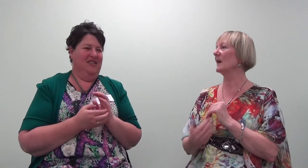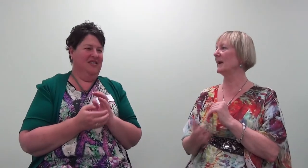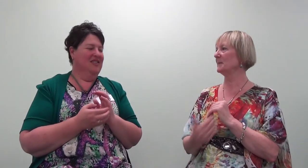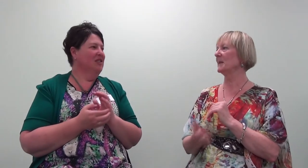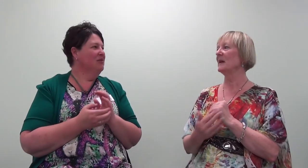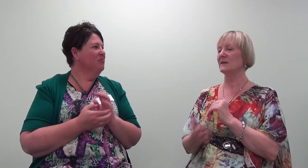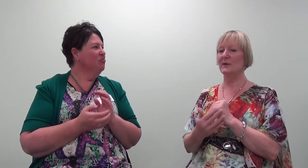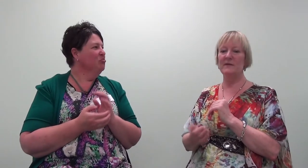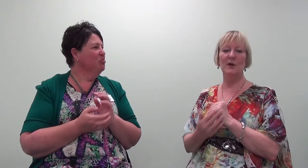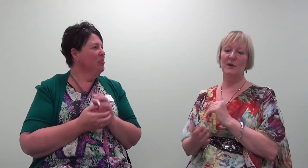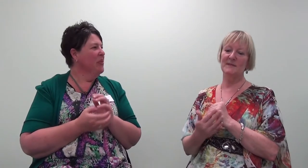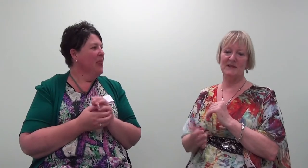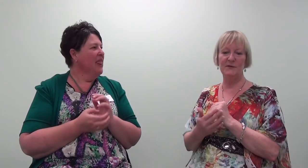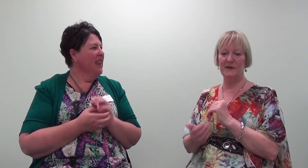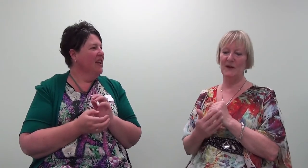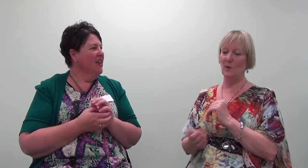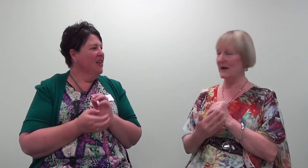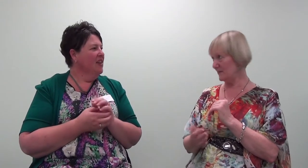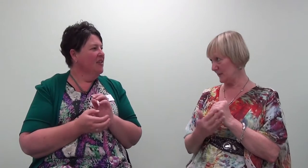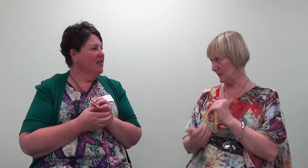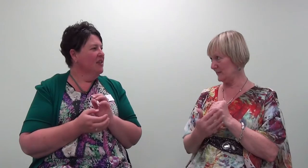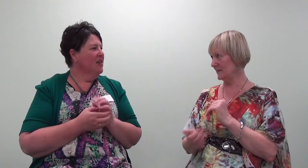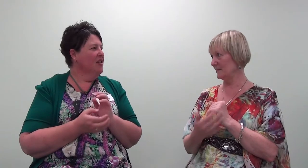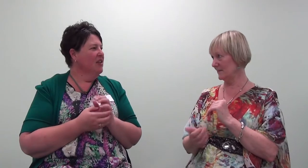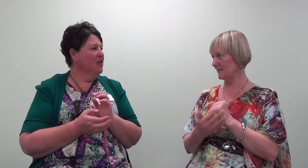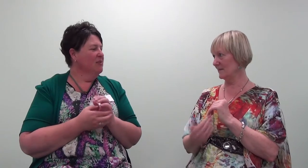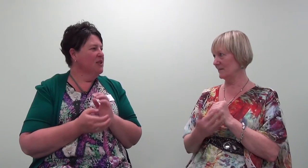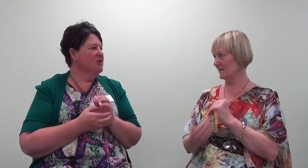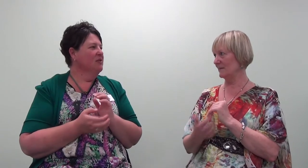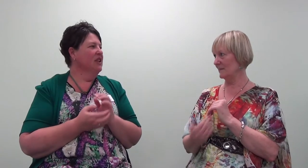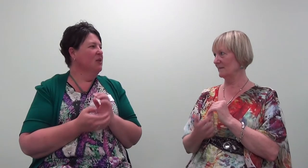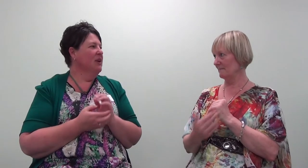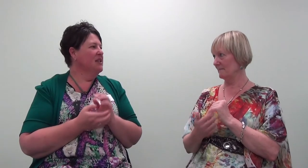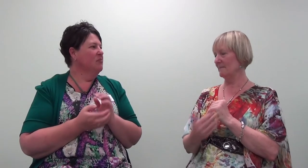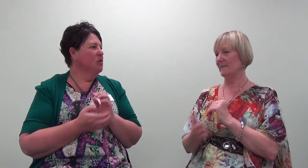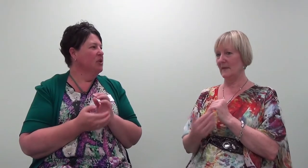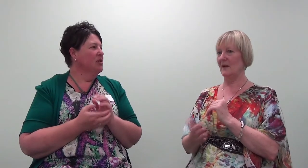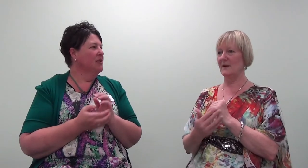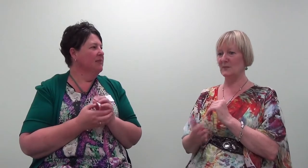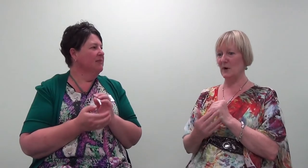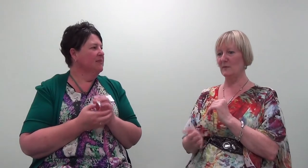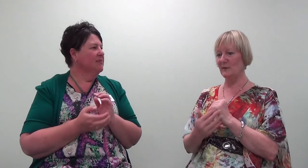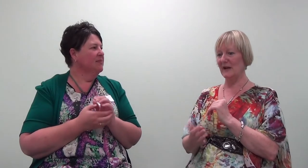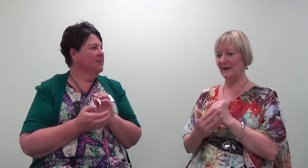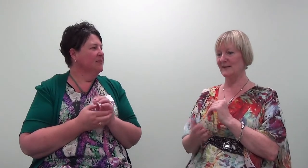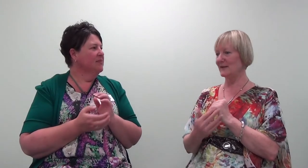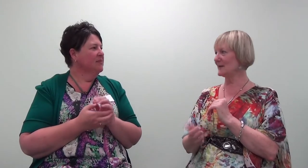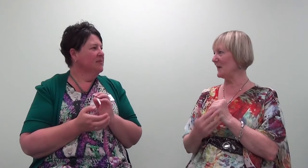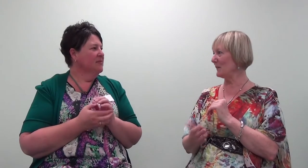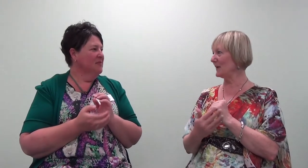So even though I'm still feeling weight and burden. And it's probably related to this memory.